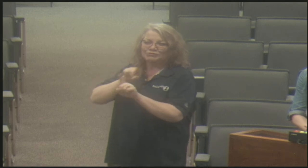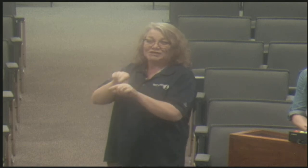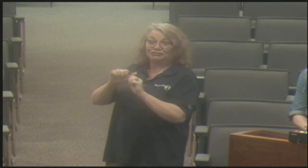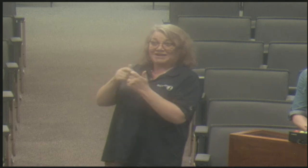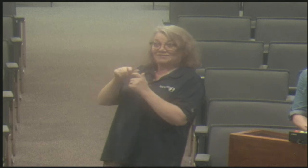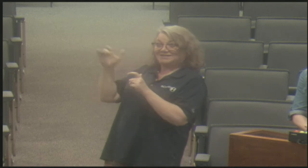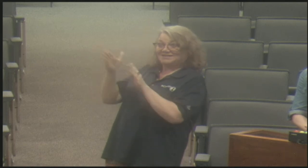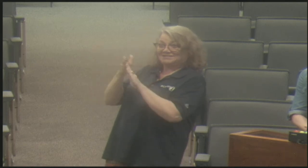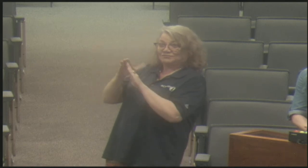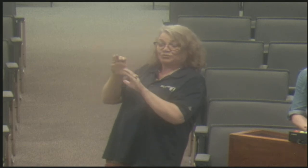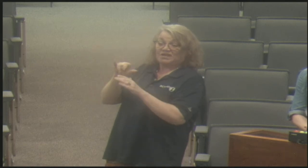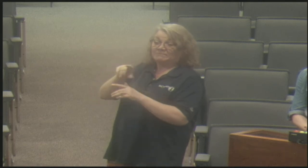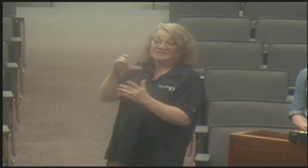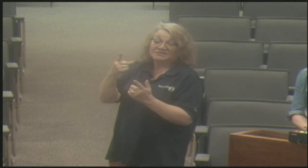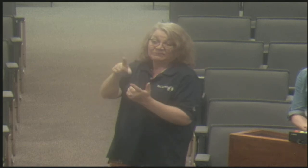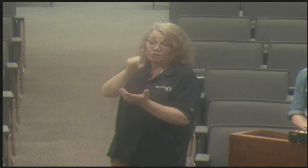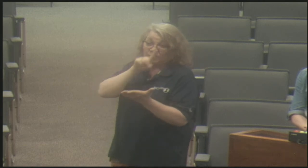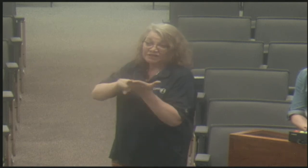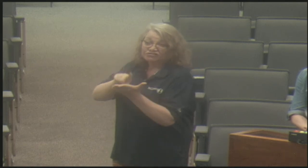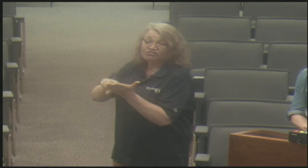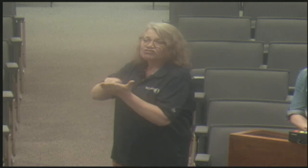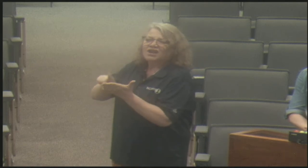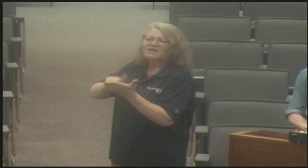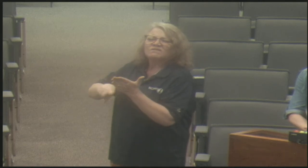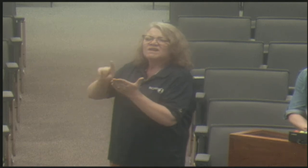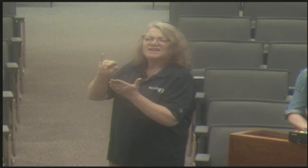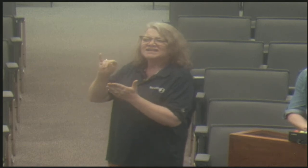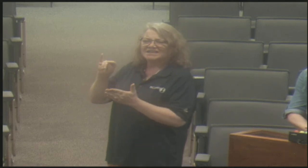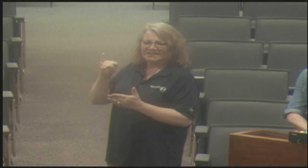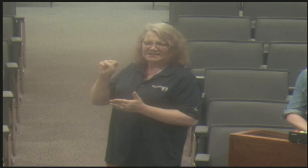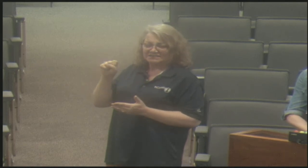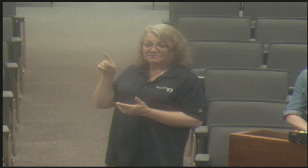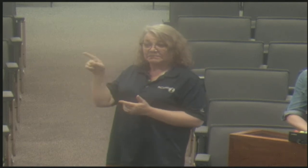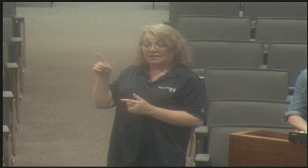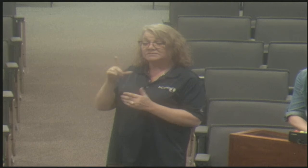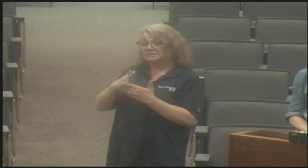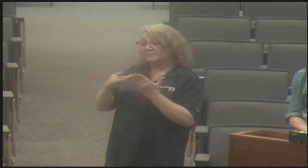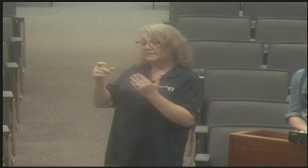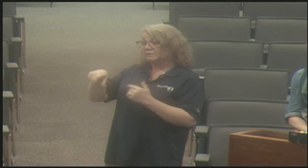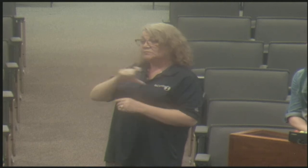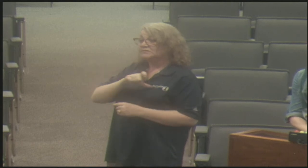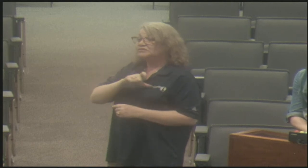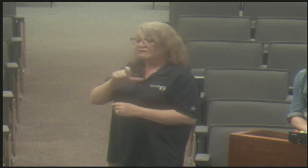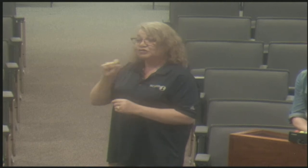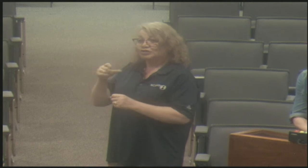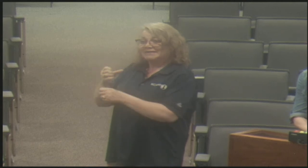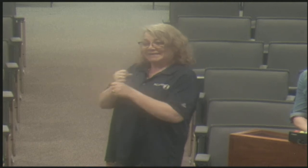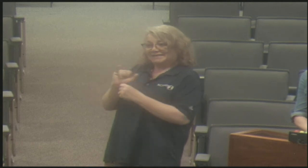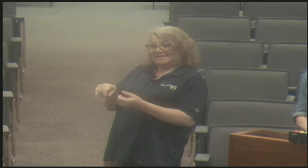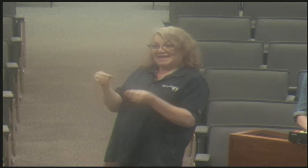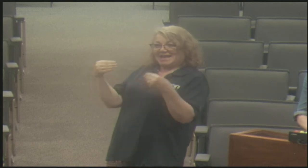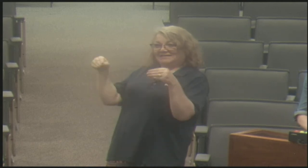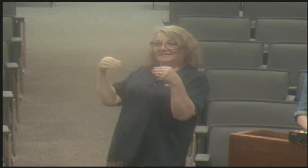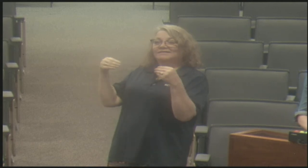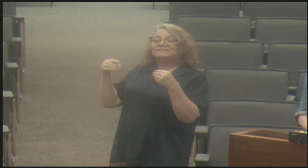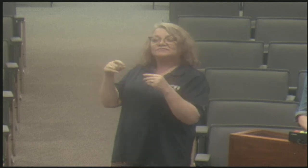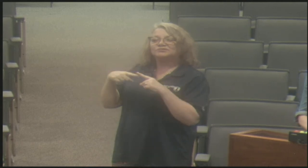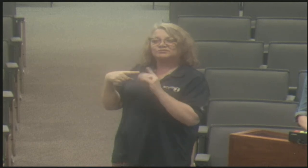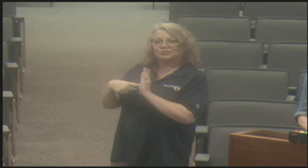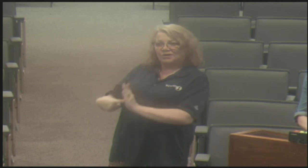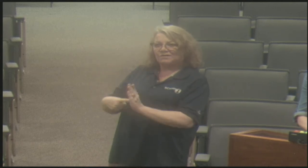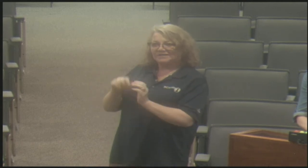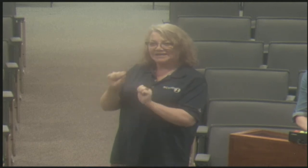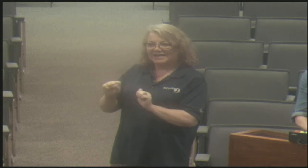communication and, um, it's something that's done within the precinct or within the headquarters that they provide to those officers,